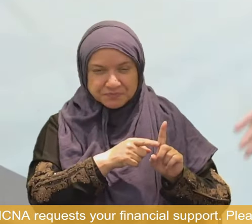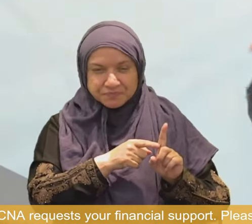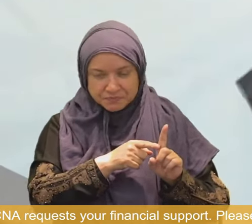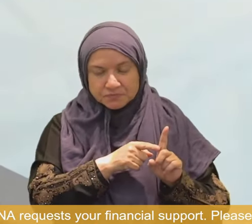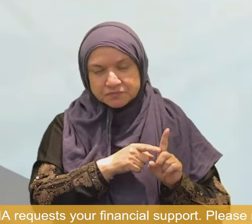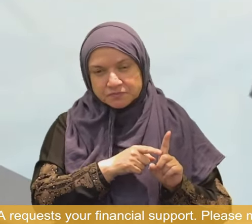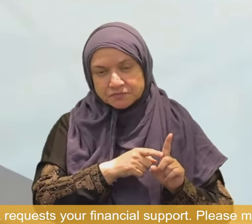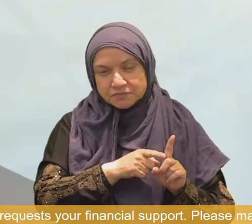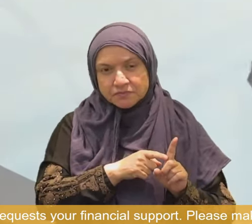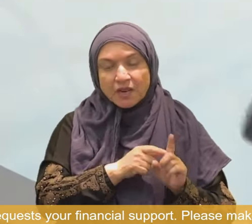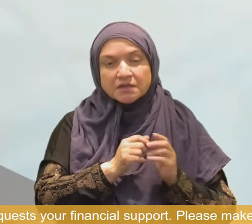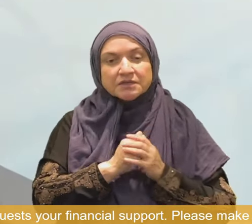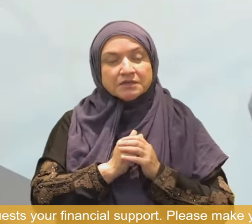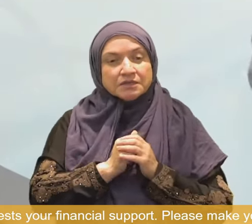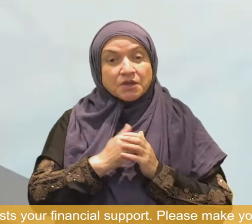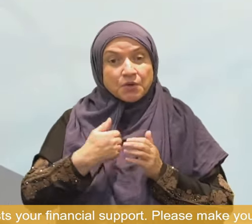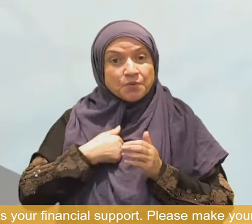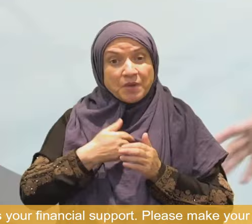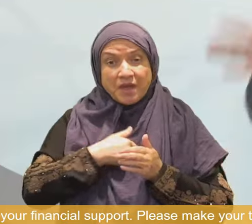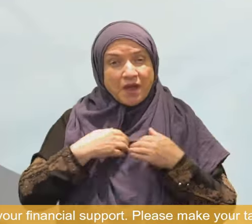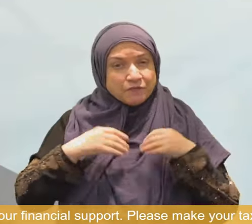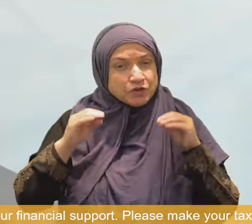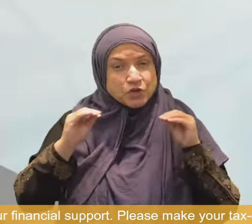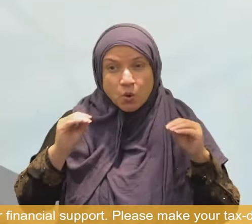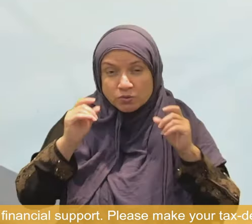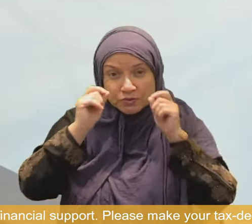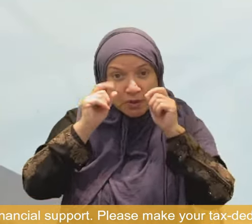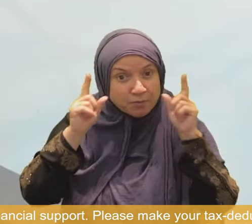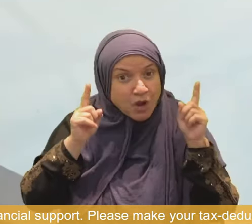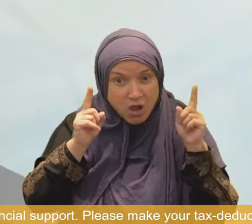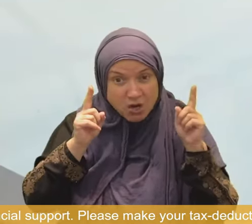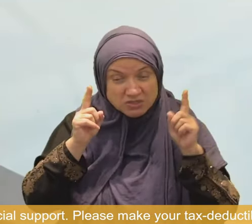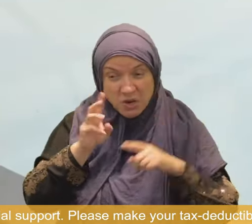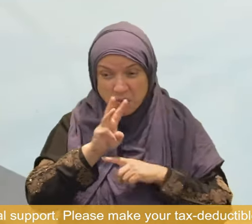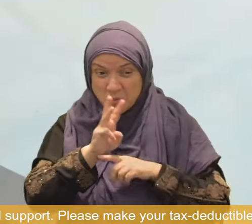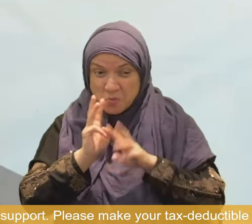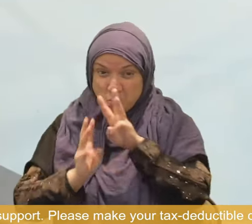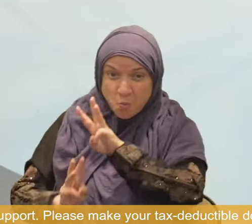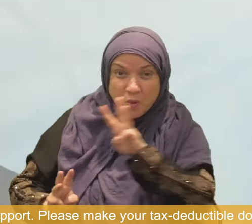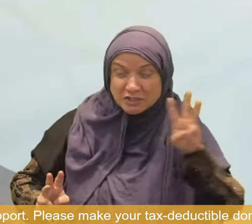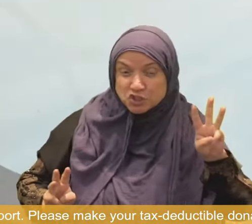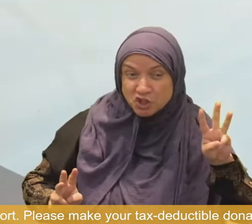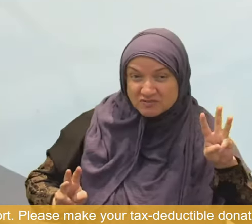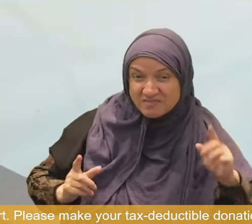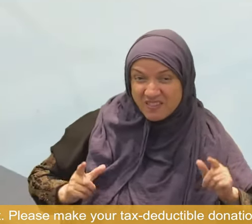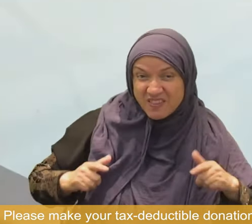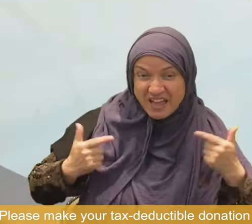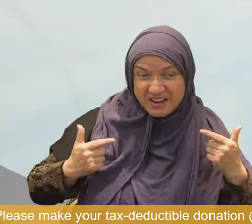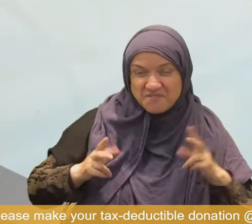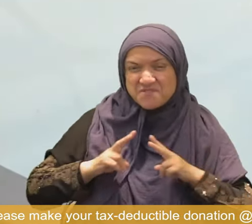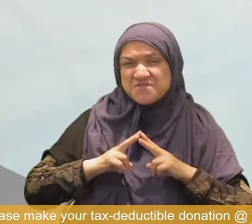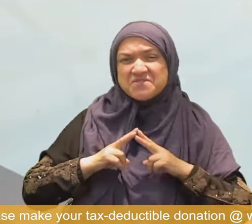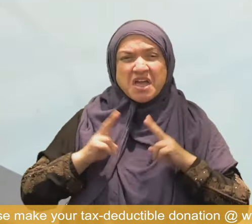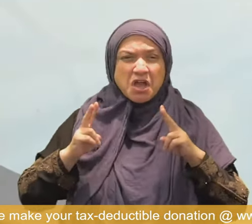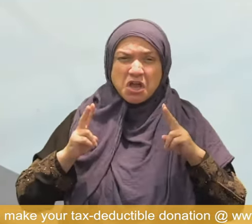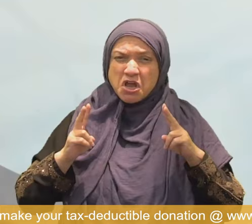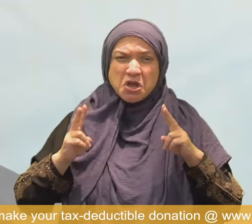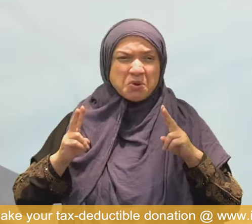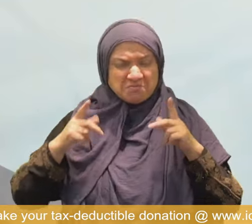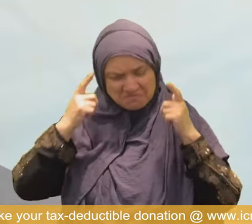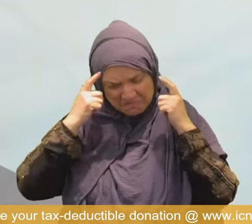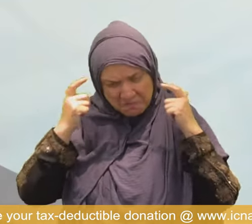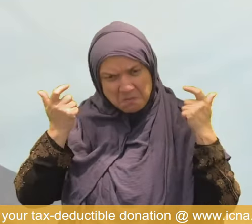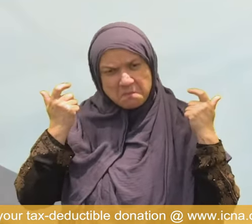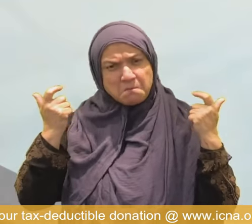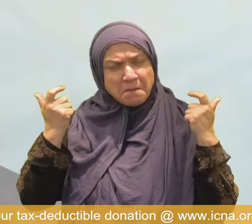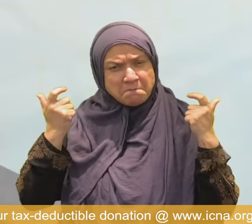surprises, our modern western life have become extremely hedonistic. Extremely hedonistic. That's the first basic difference between